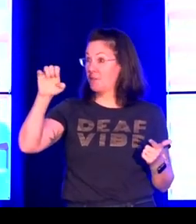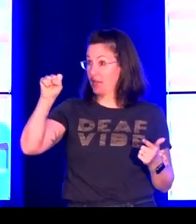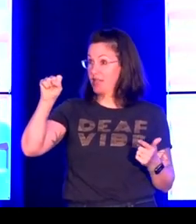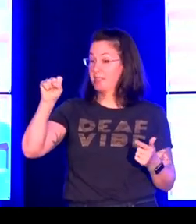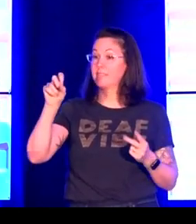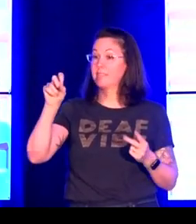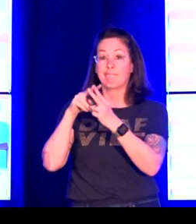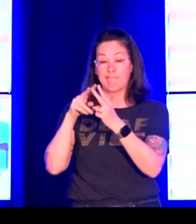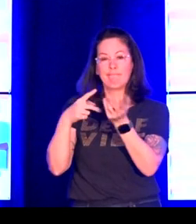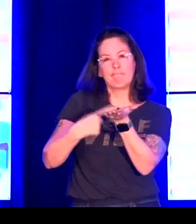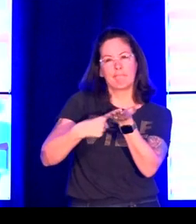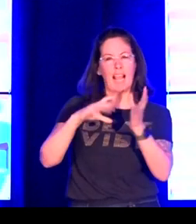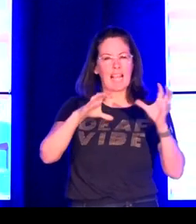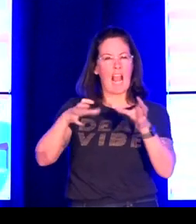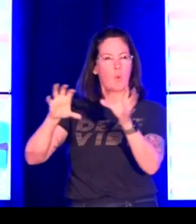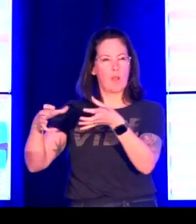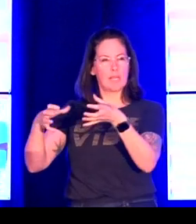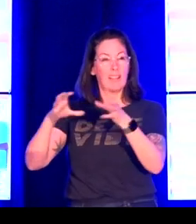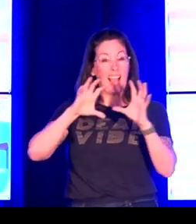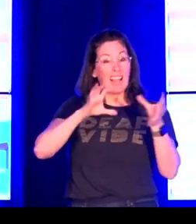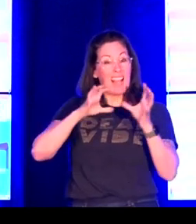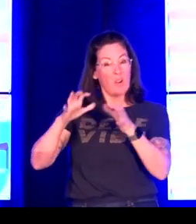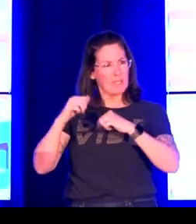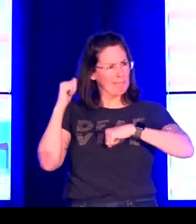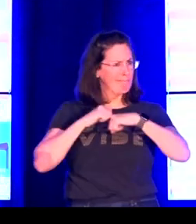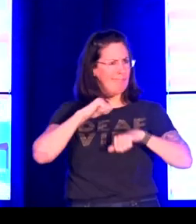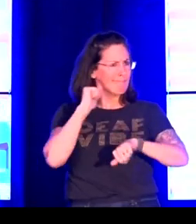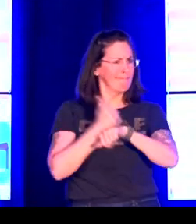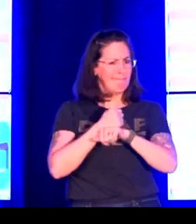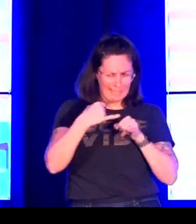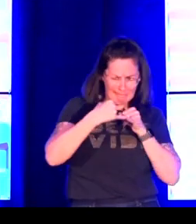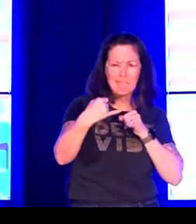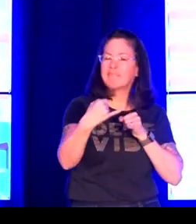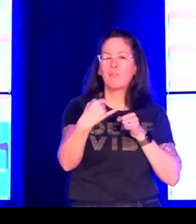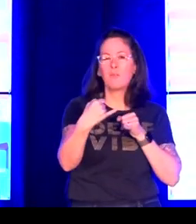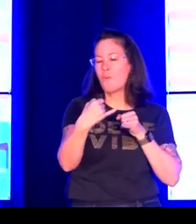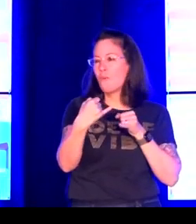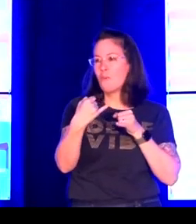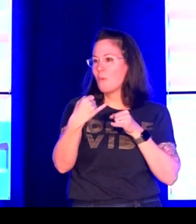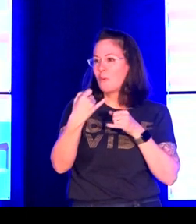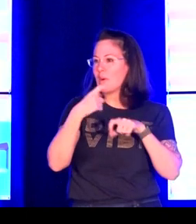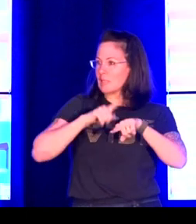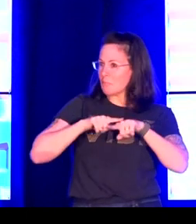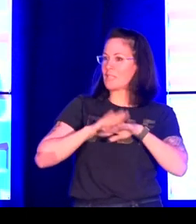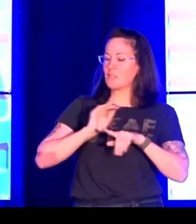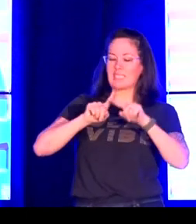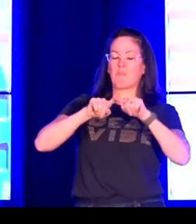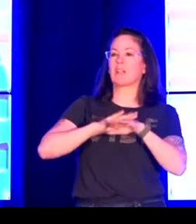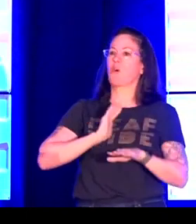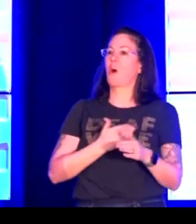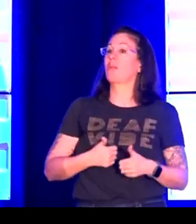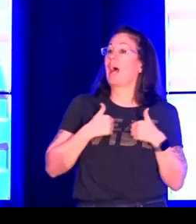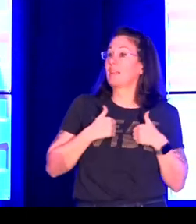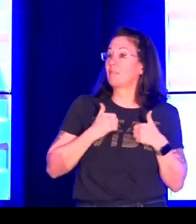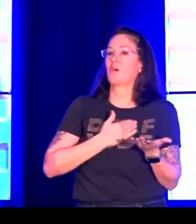Carol Padden and Tom Humphreys talk about categories and how we often